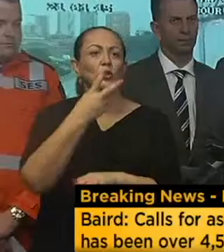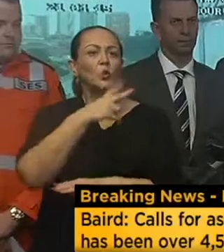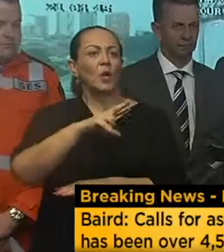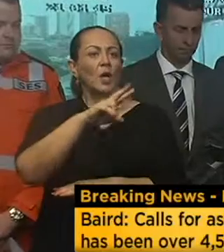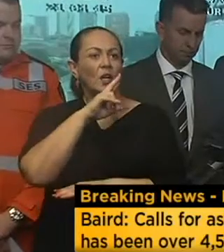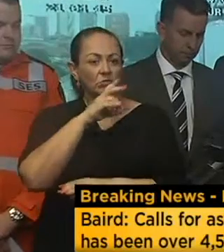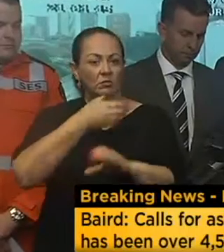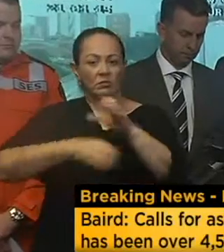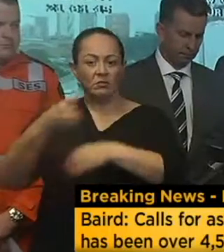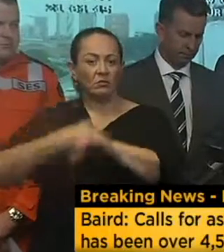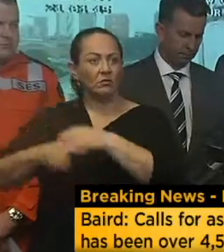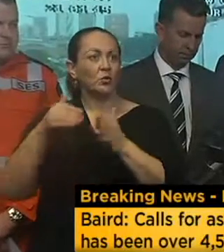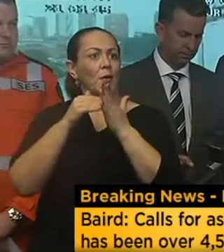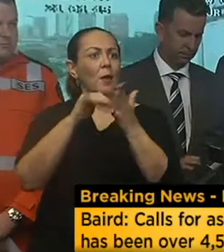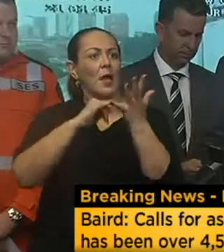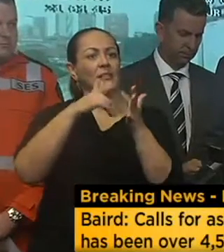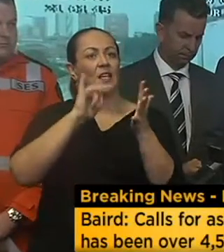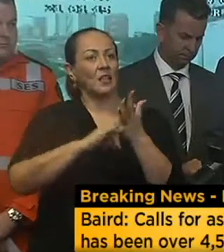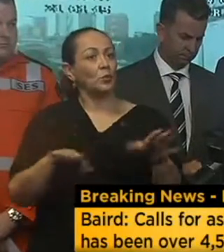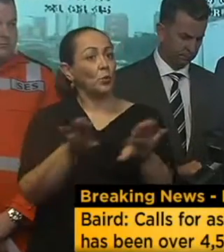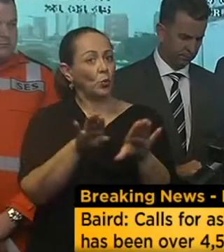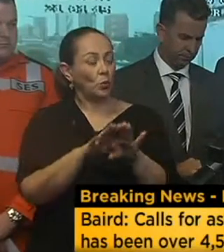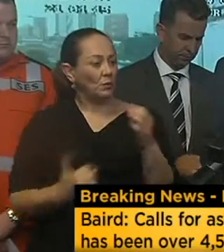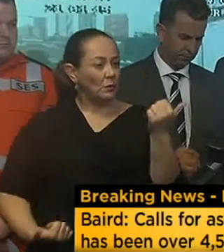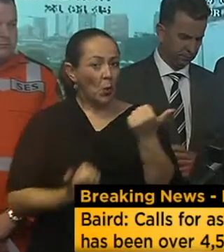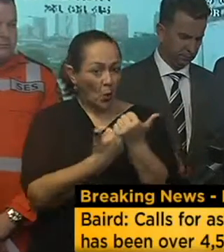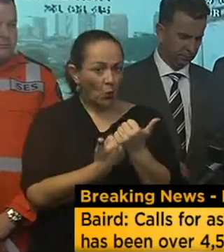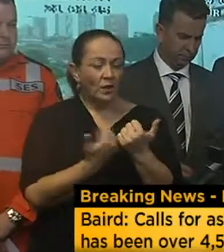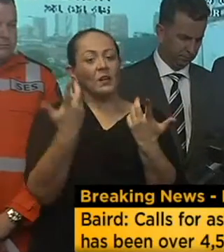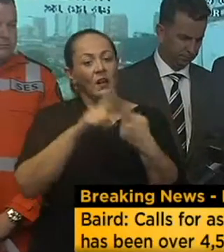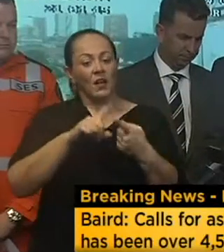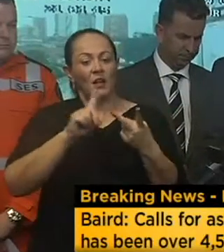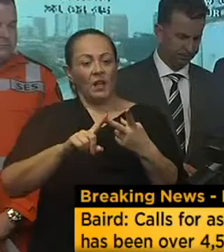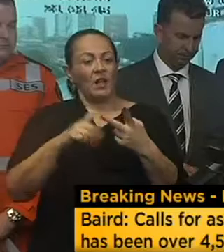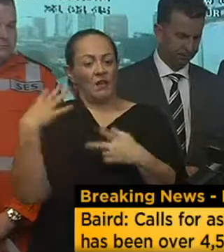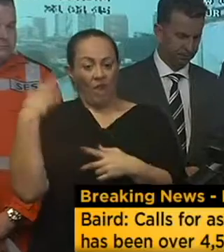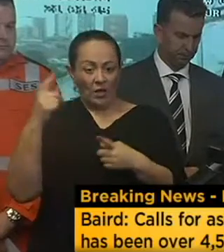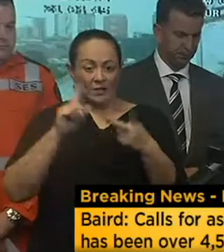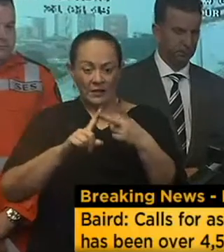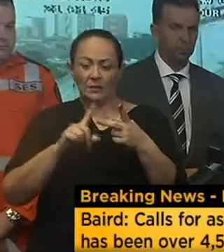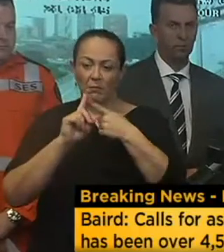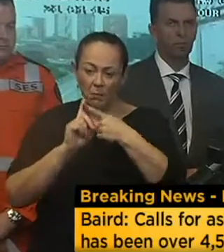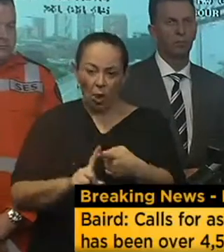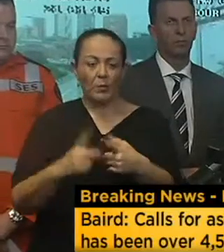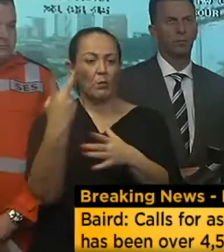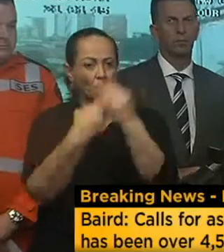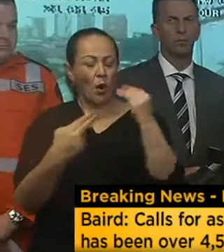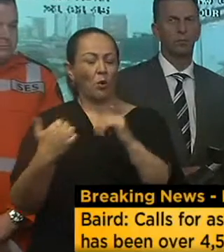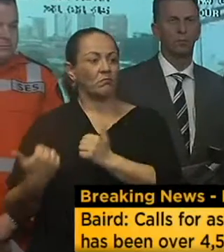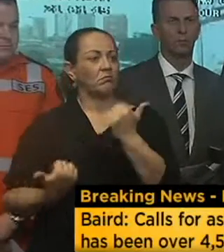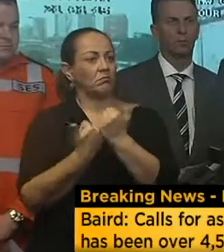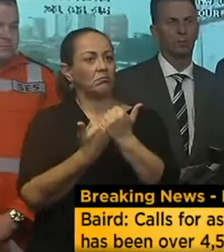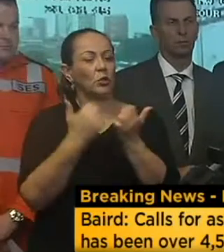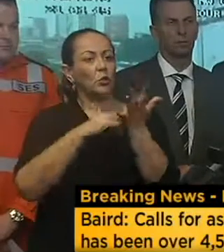supplementing the SES. And of course our permanent fire brigade, 1,000 members of Fire and Rescue